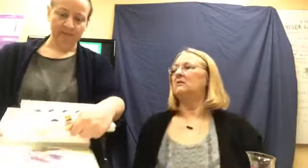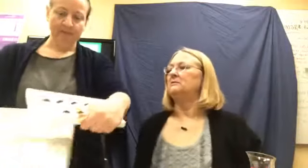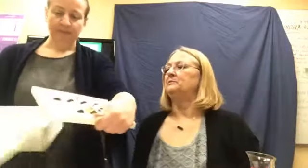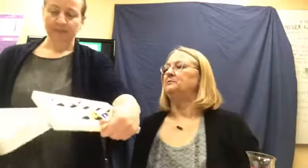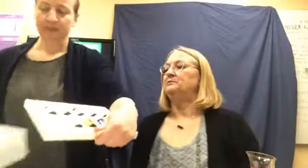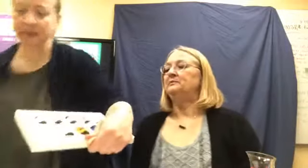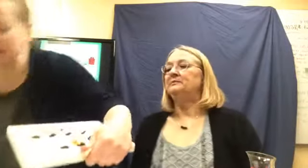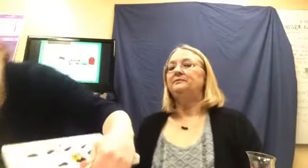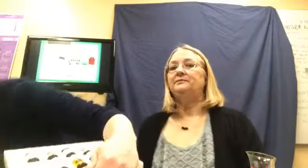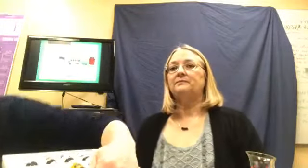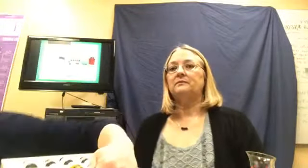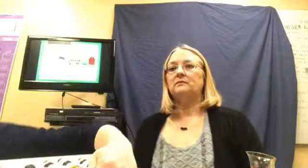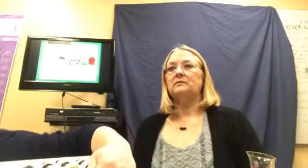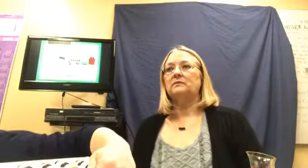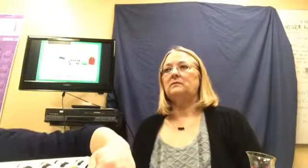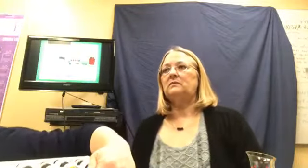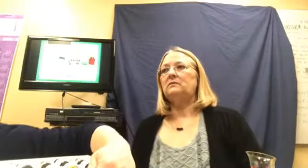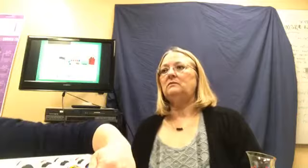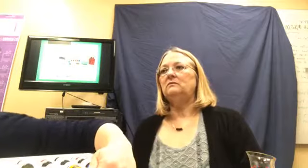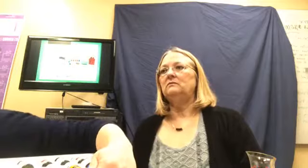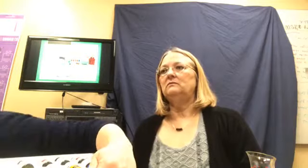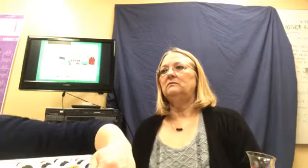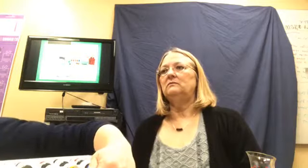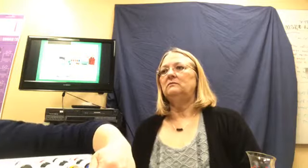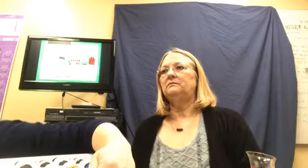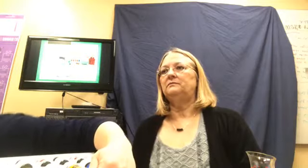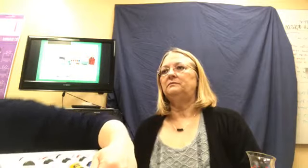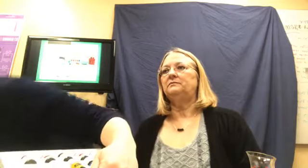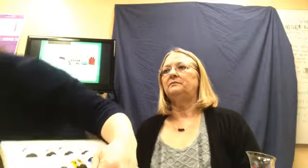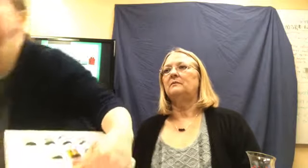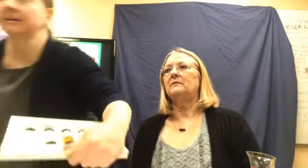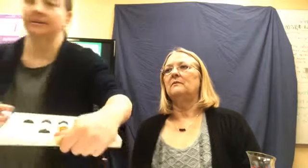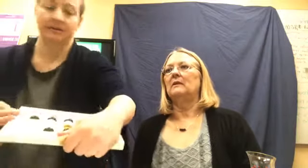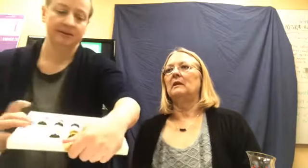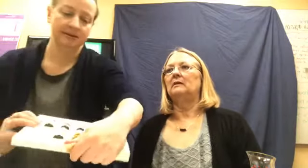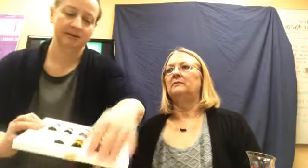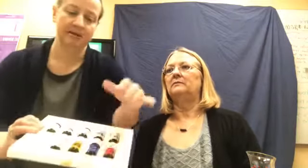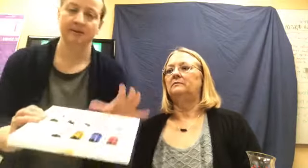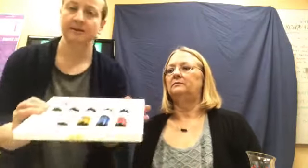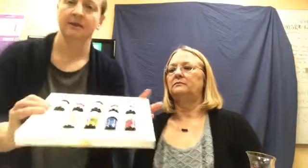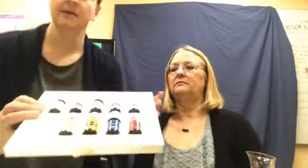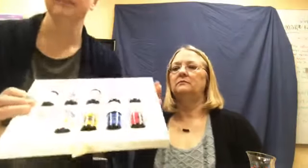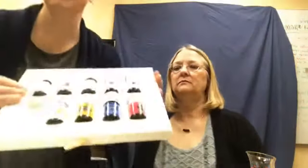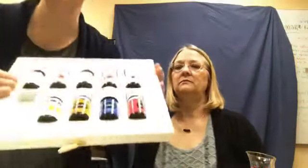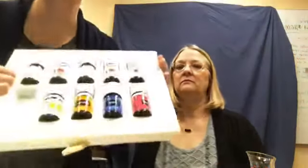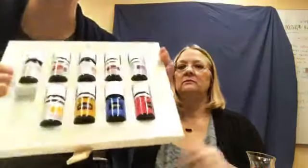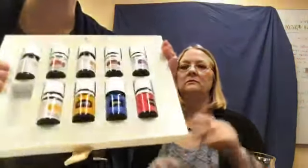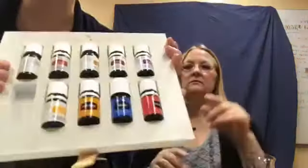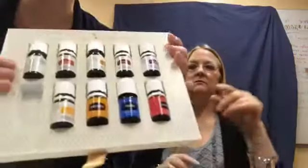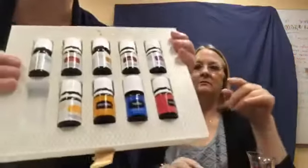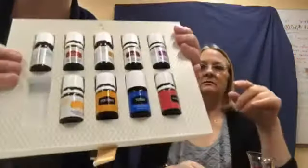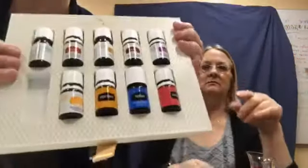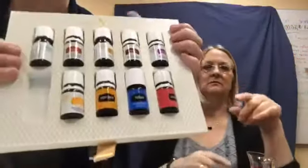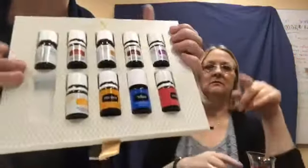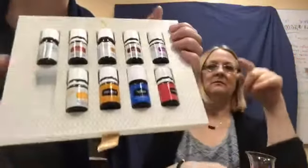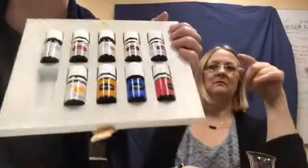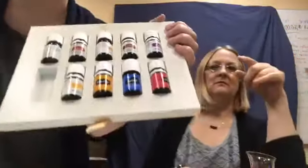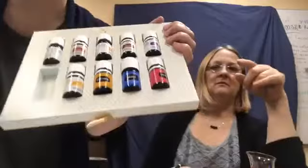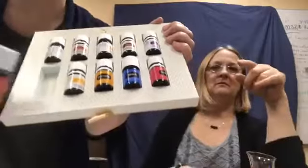So this, this is our kit